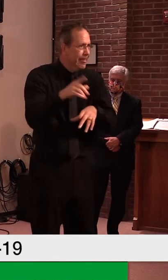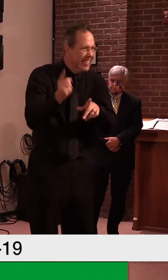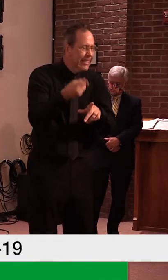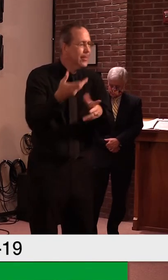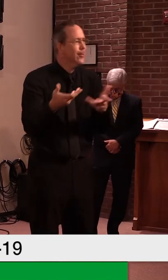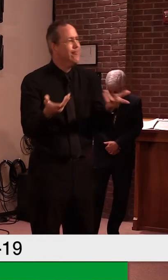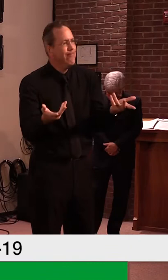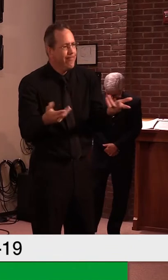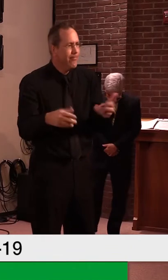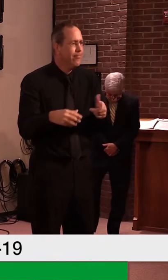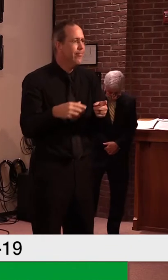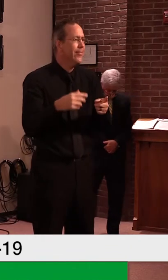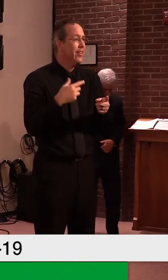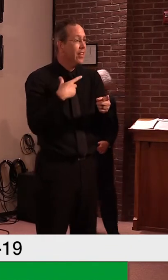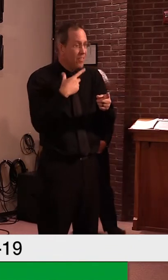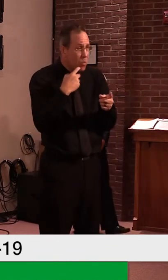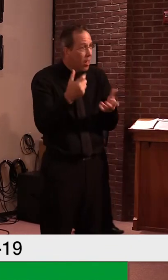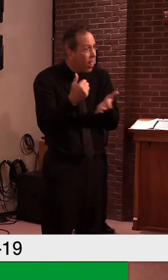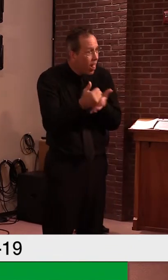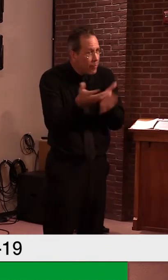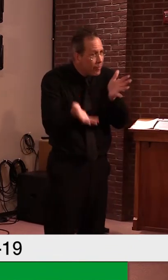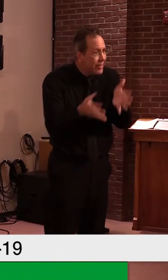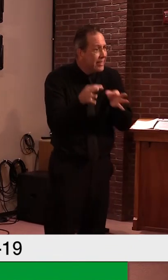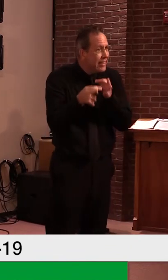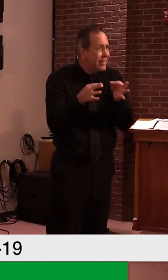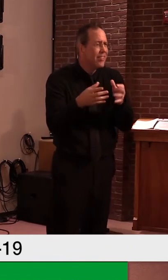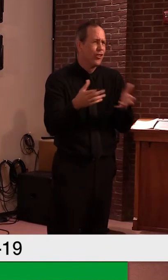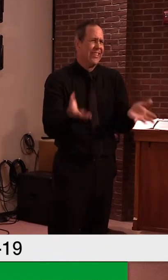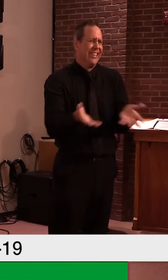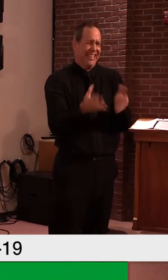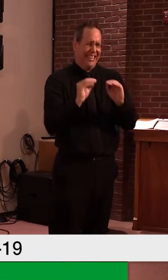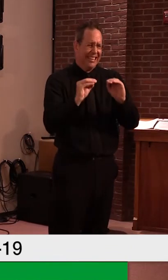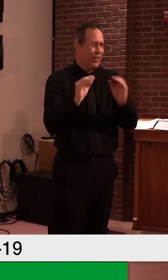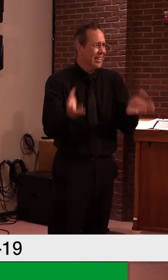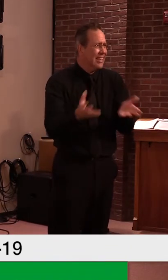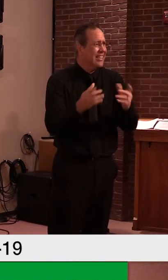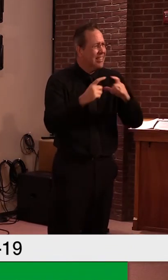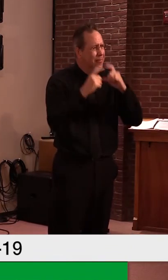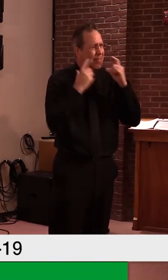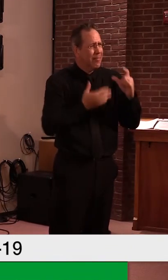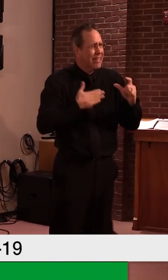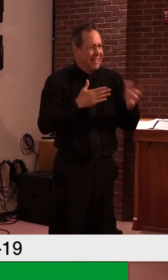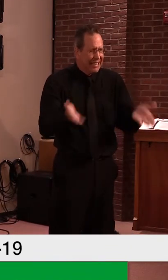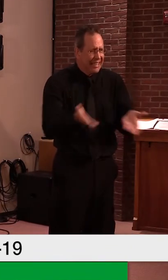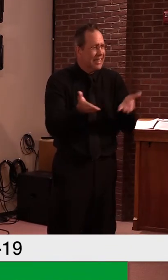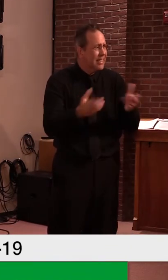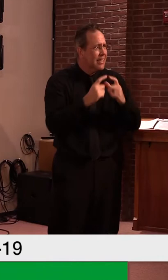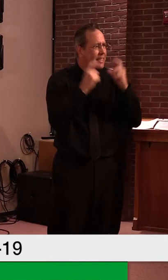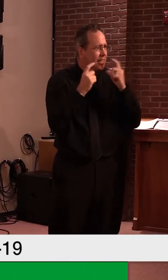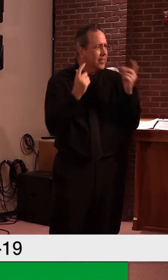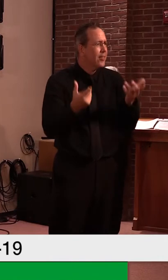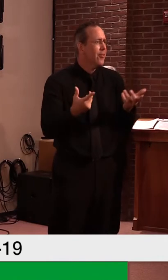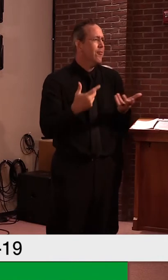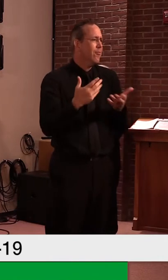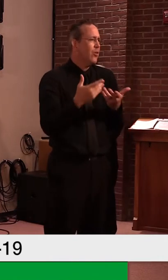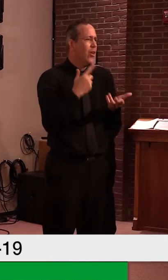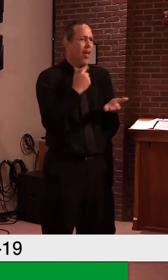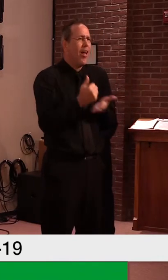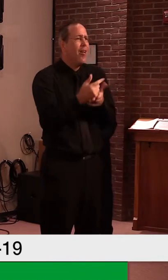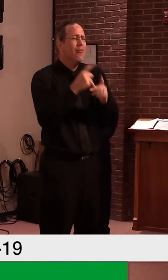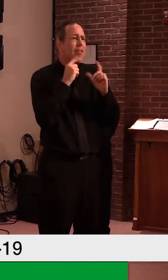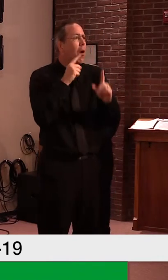want to do their part, um, they should, uh, they should, uh, put a mask on. It's an easy thing to do to help others. Um,